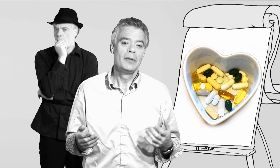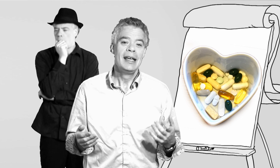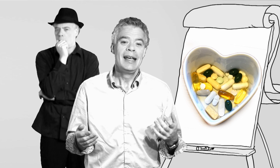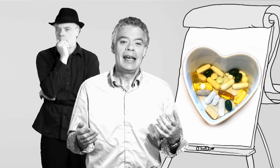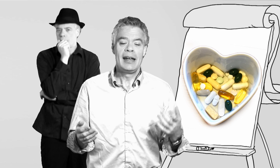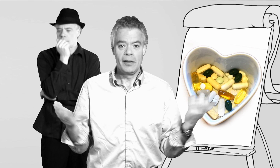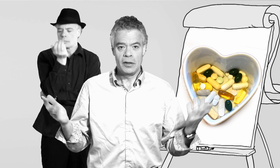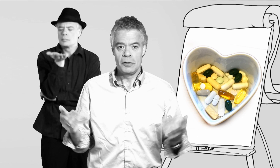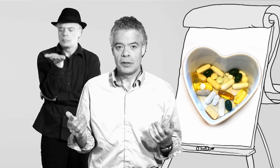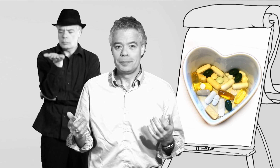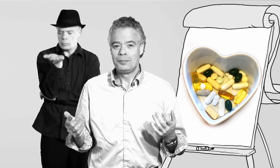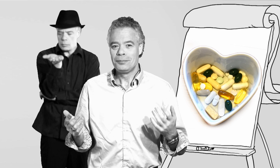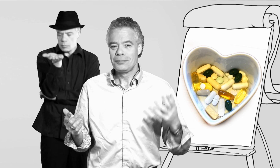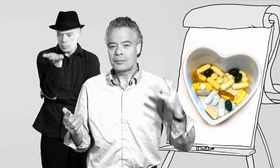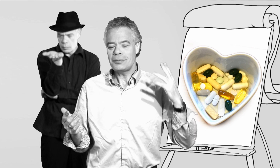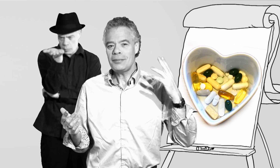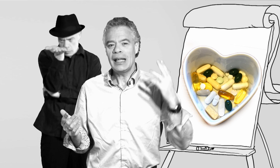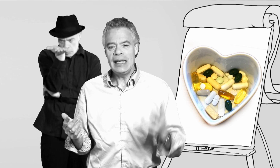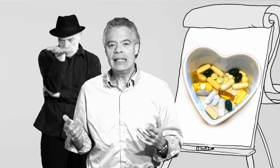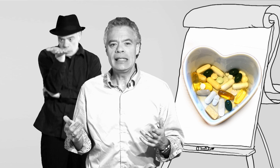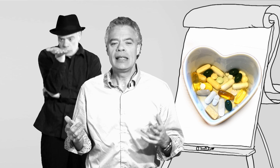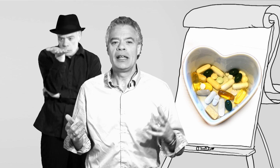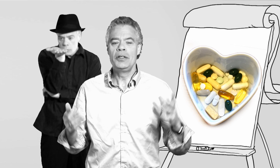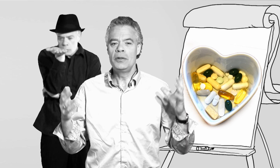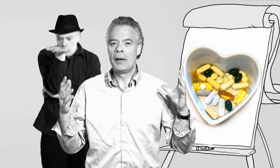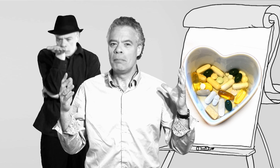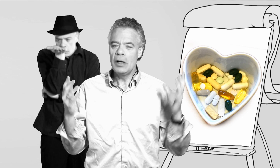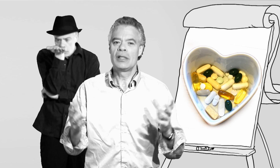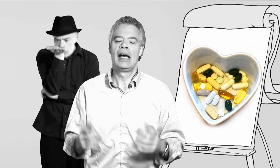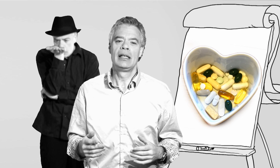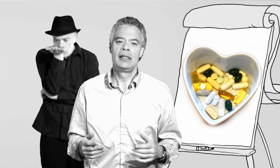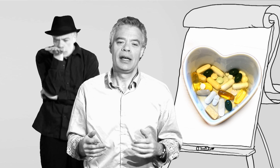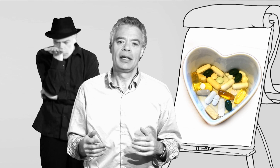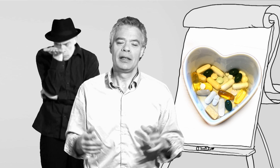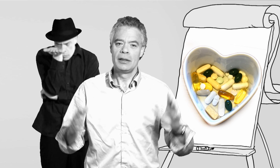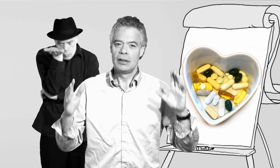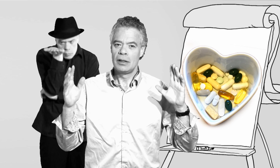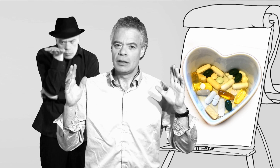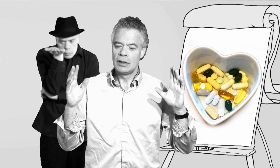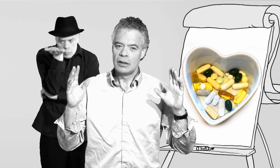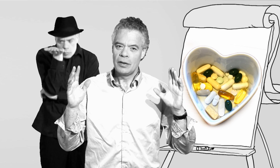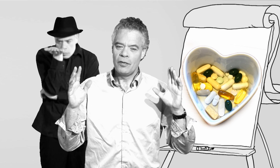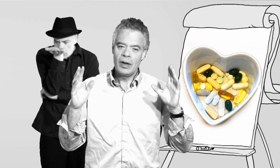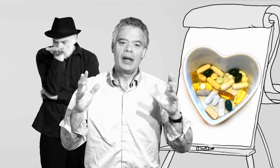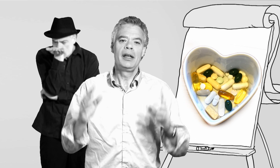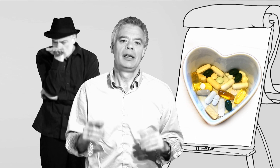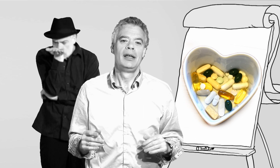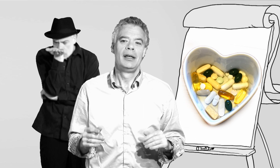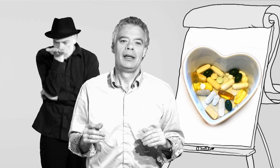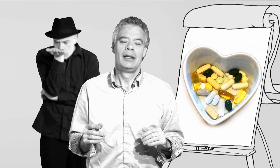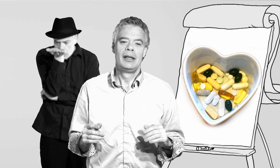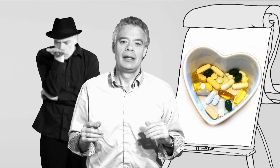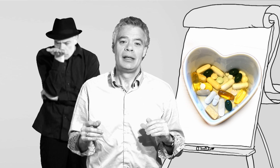a user. And a healthy user. Is that you are most likely taking very